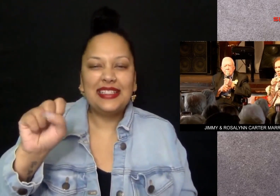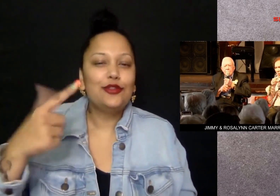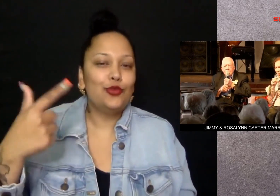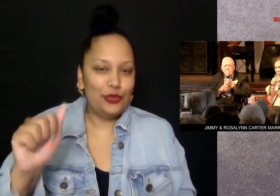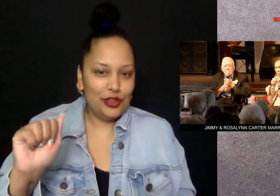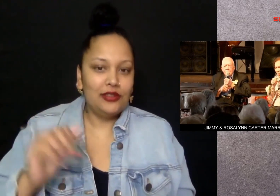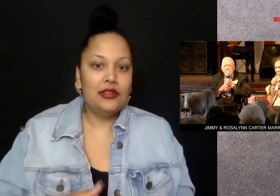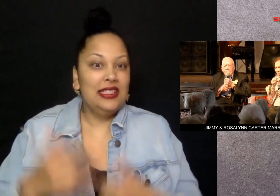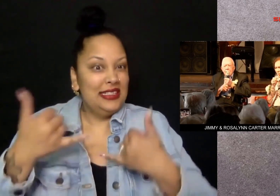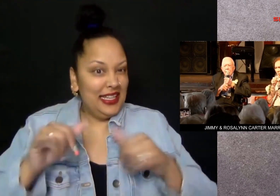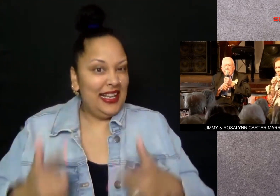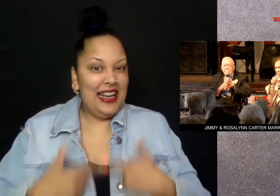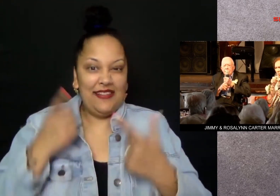They still live there today